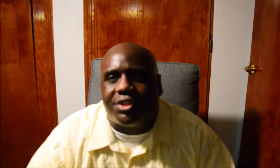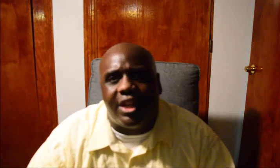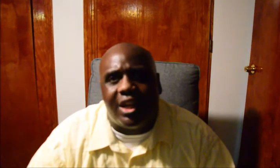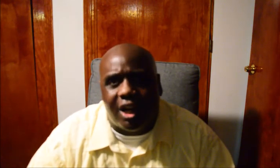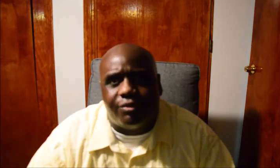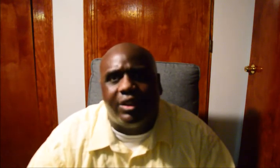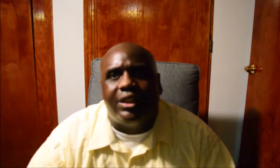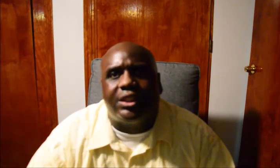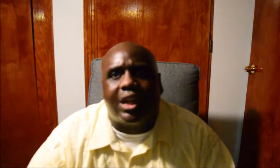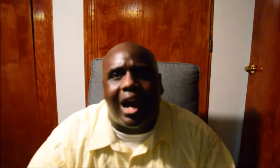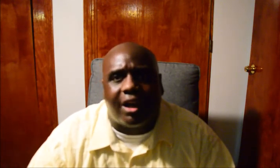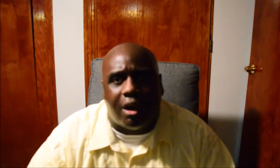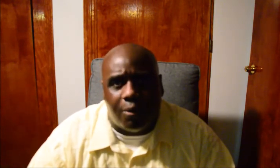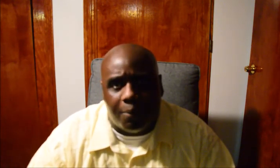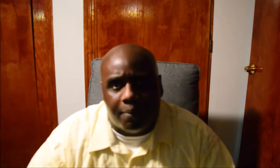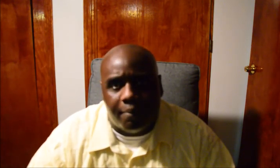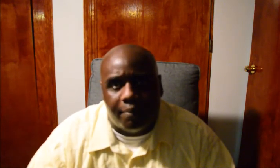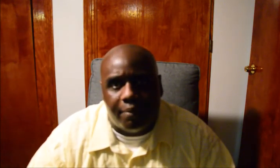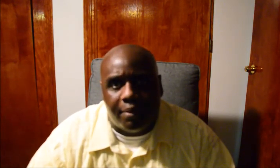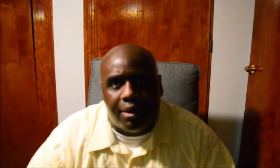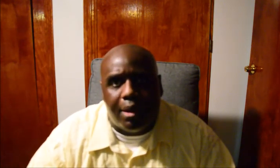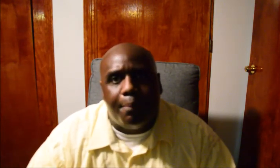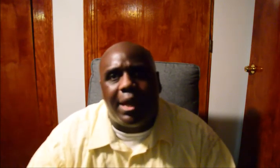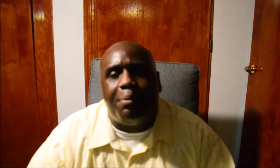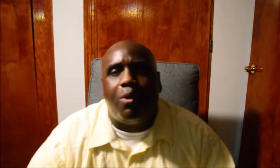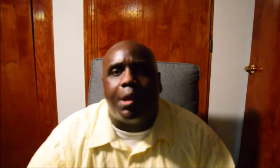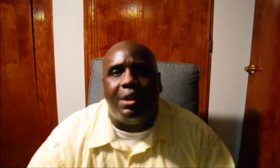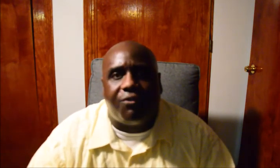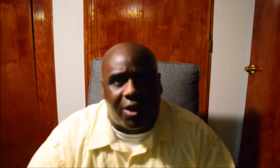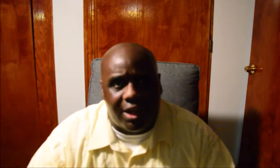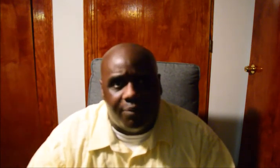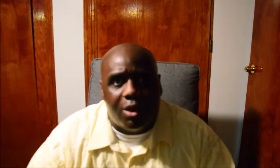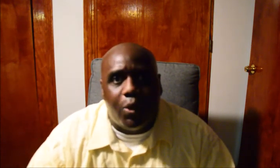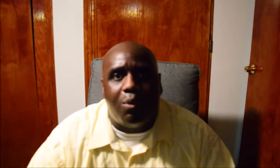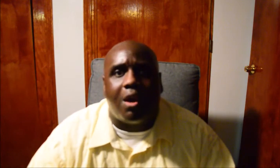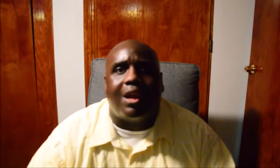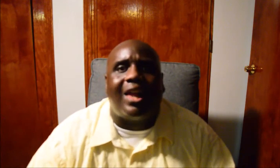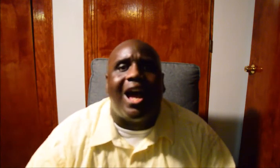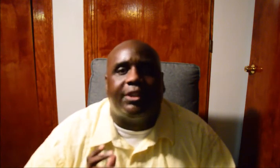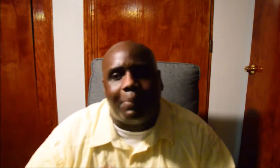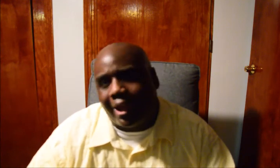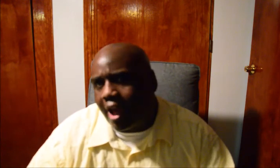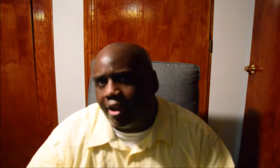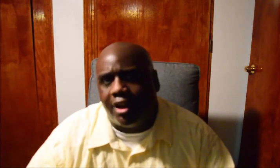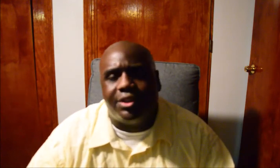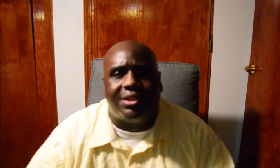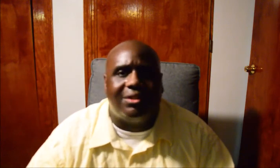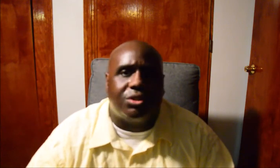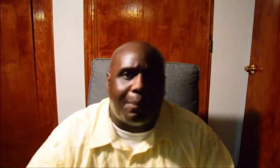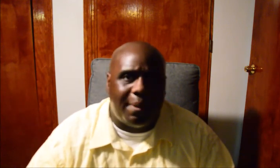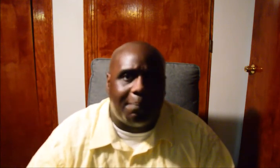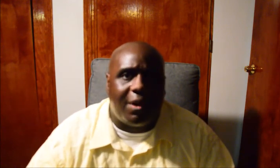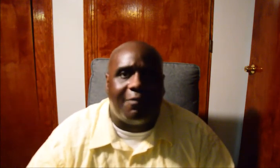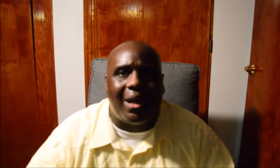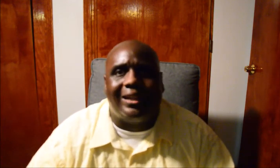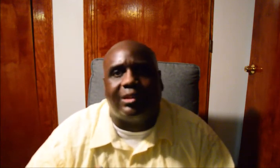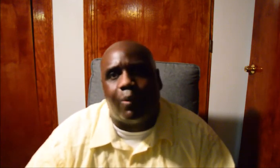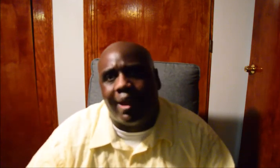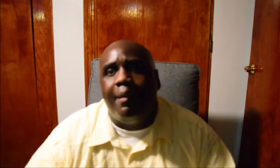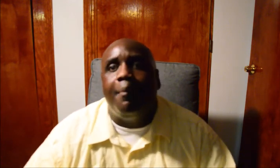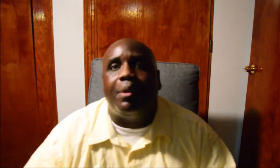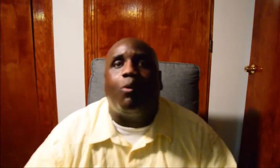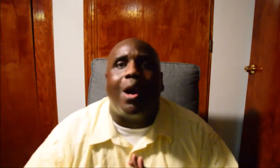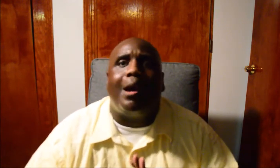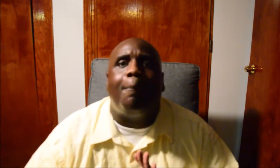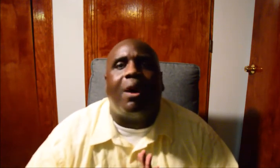of the city of Chicago? People want to be free. We want our lives back. I can understand certain people have passed